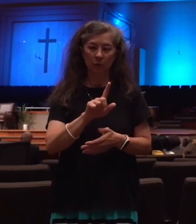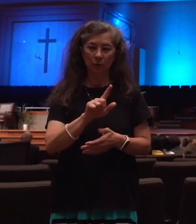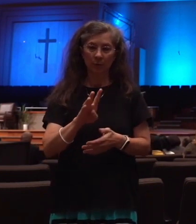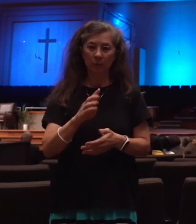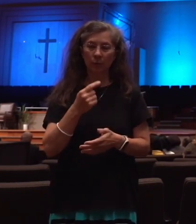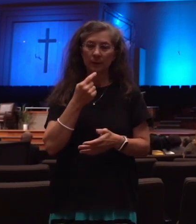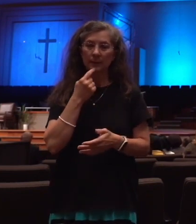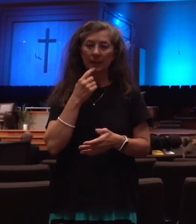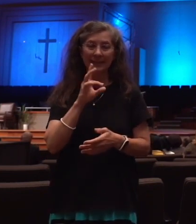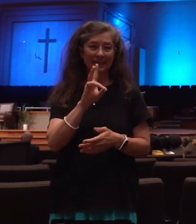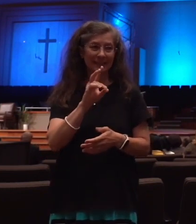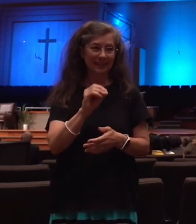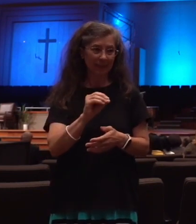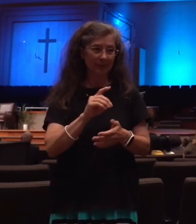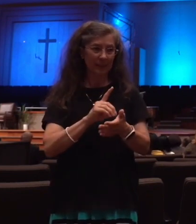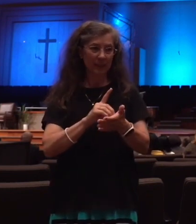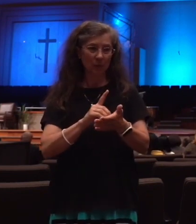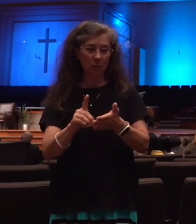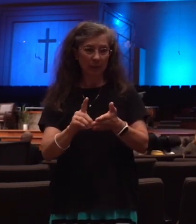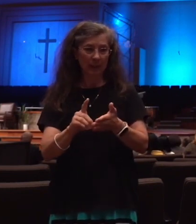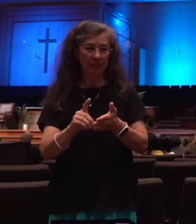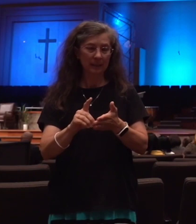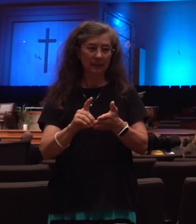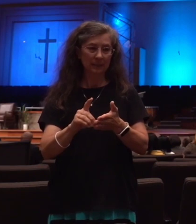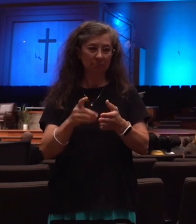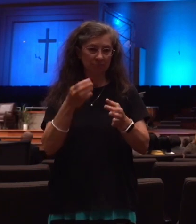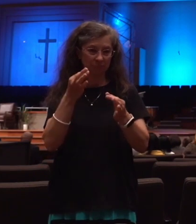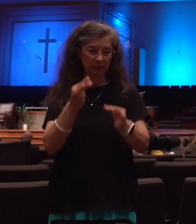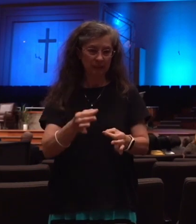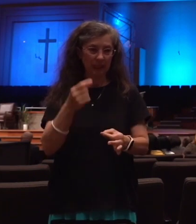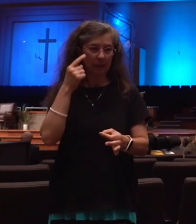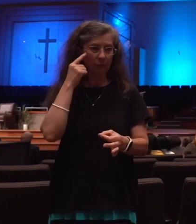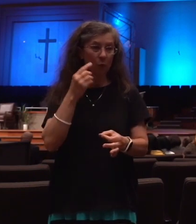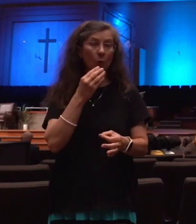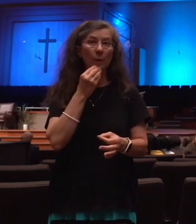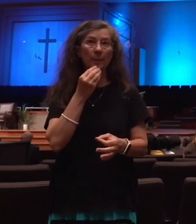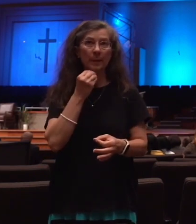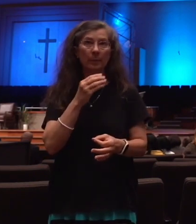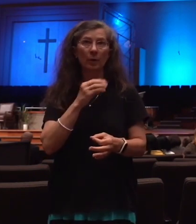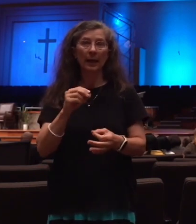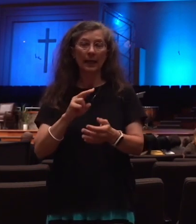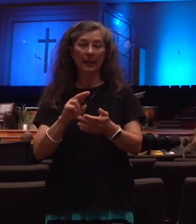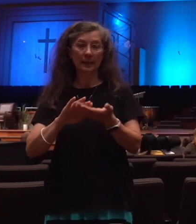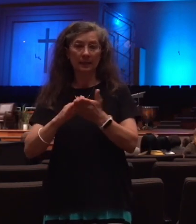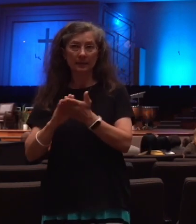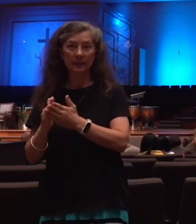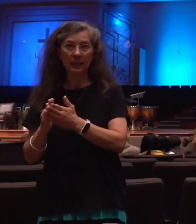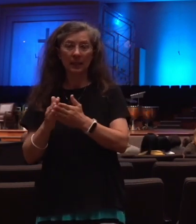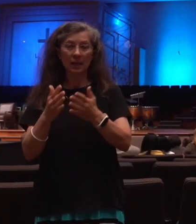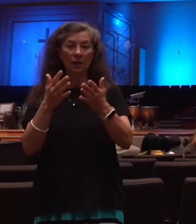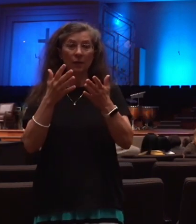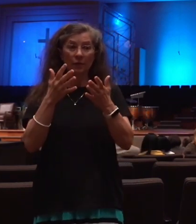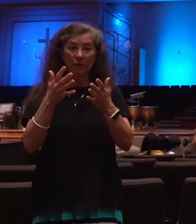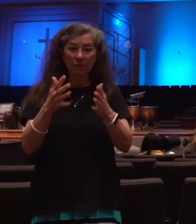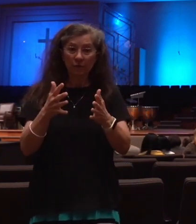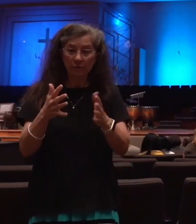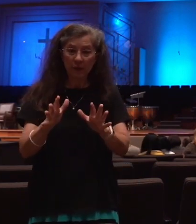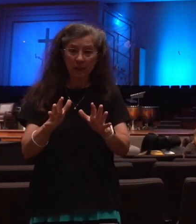70 weeks are determined upon the people and upon the holy city to finish the transgression, to make an end of sins,